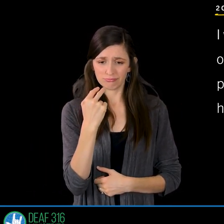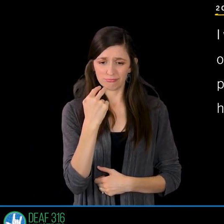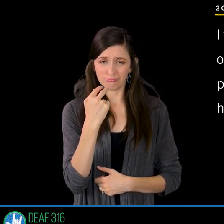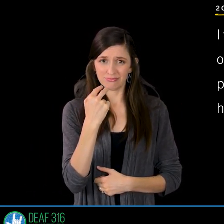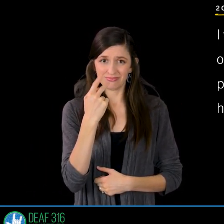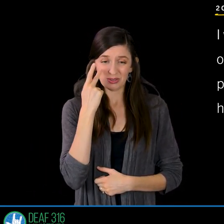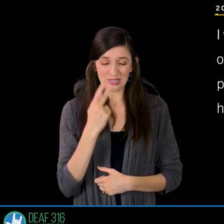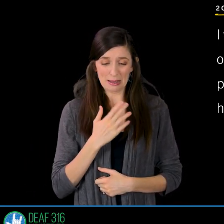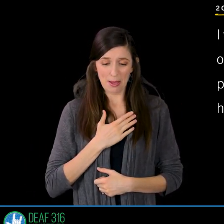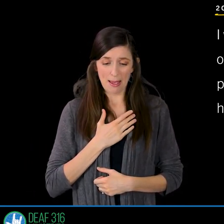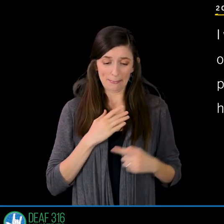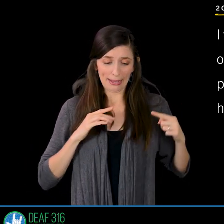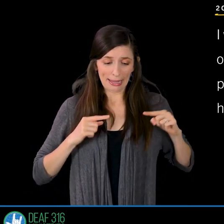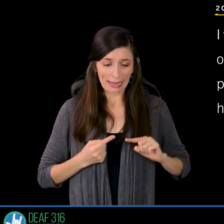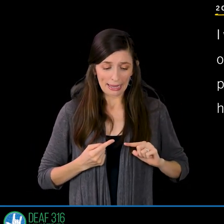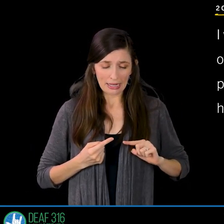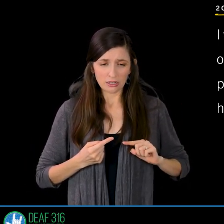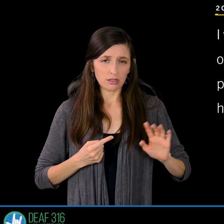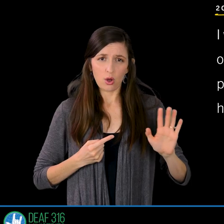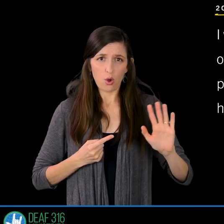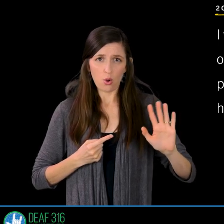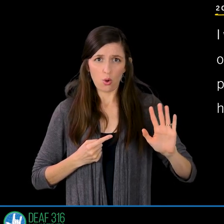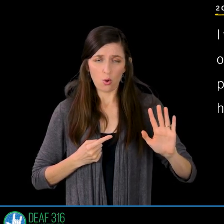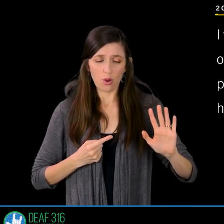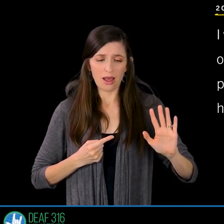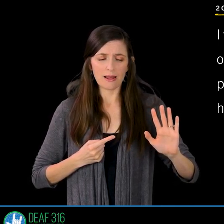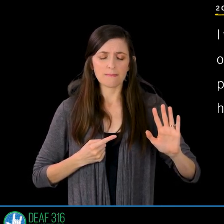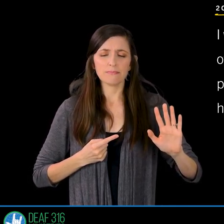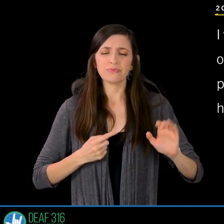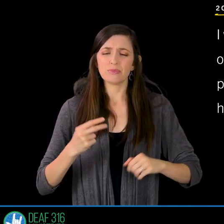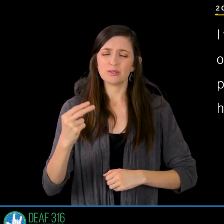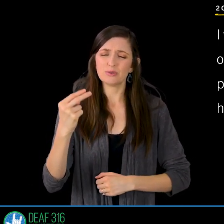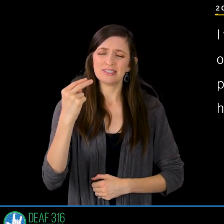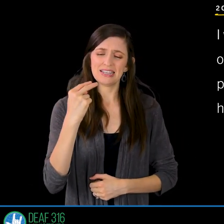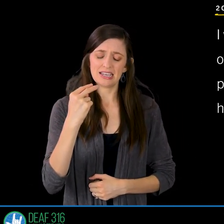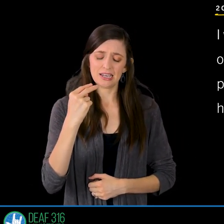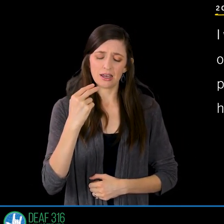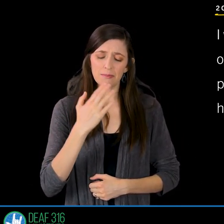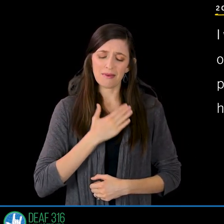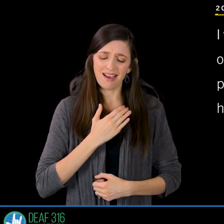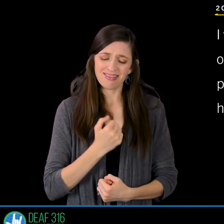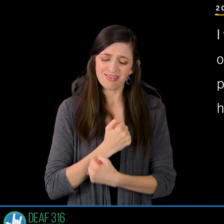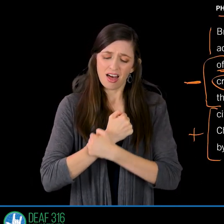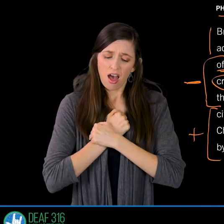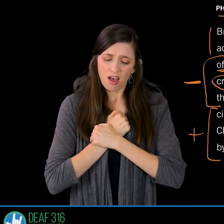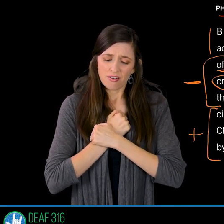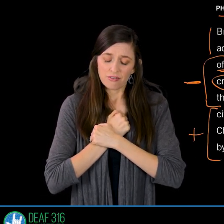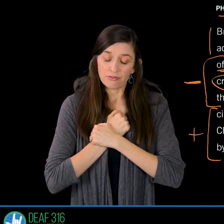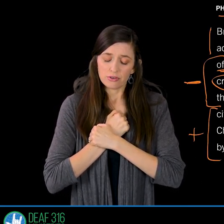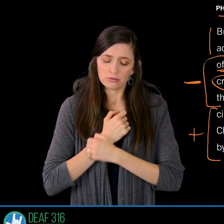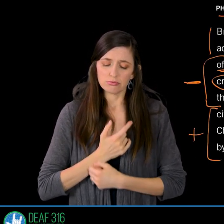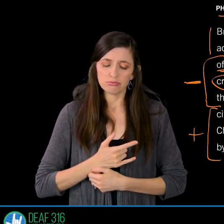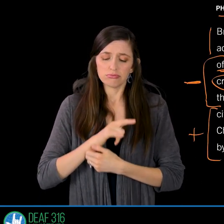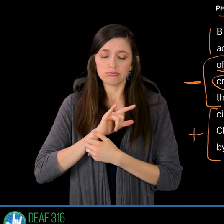pain but to let you know the abundant love that I have for you so brothers and sisters